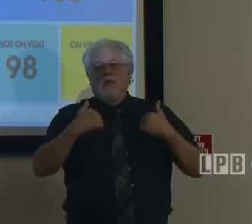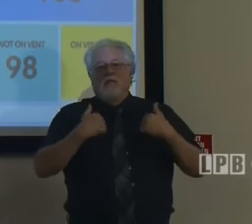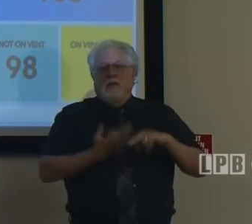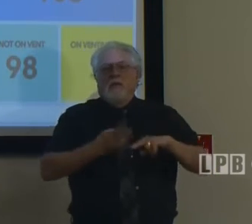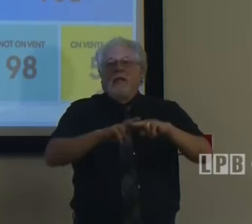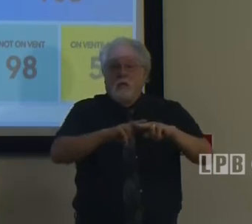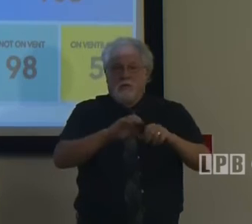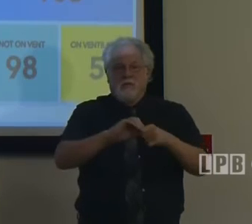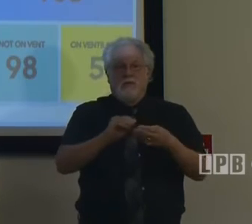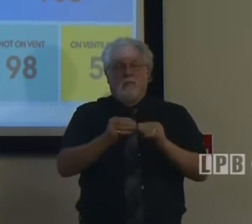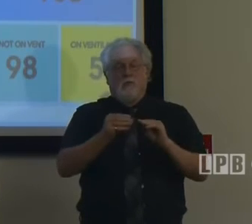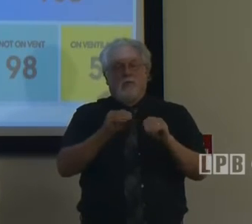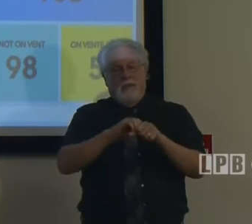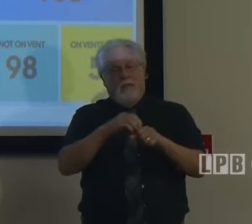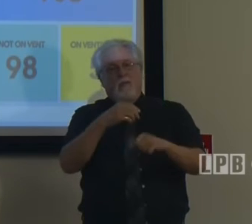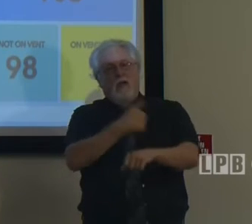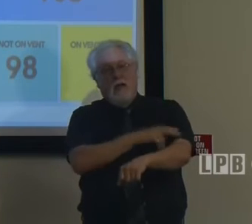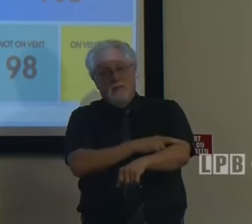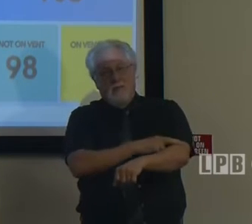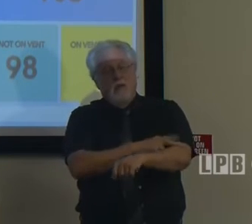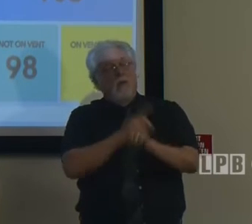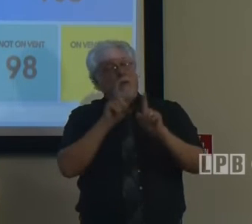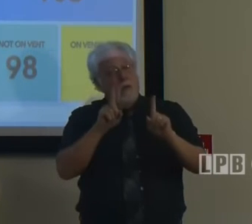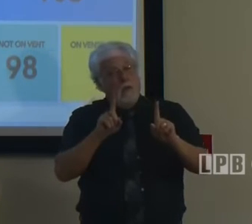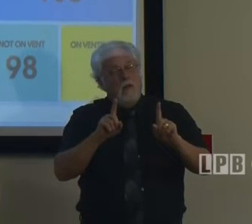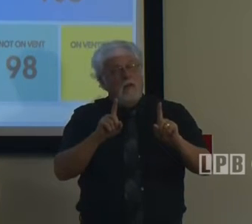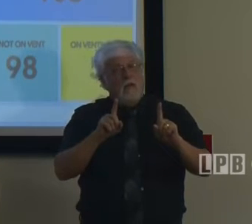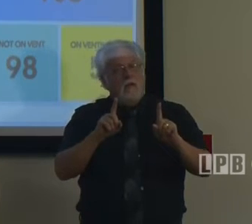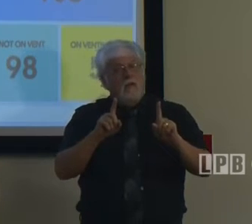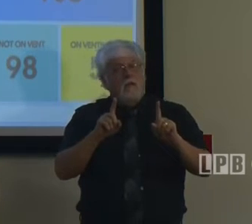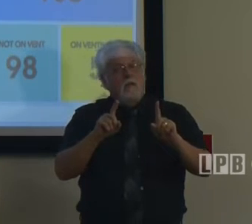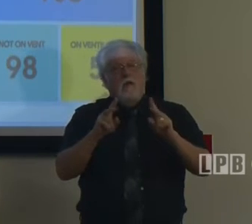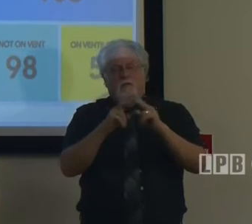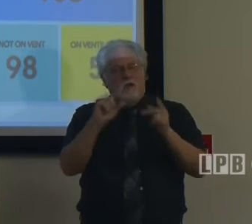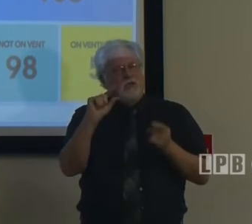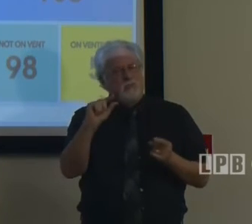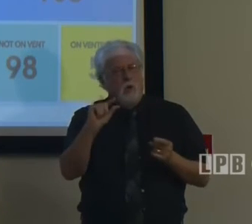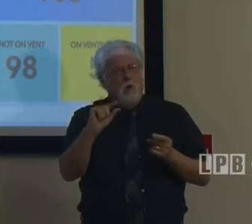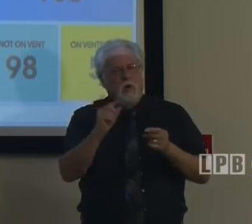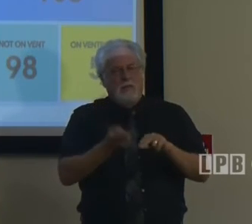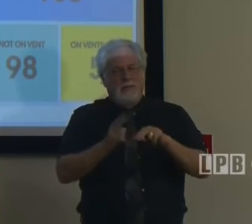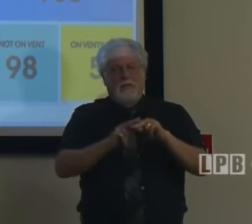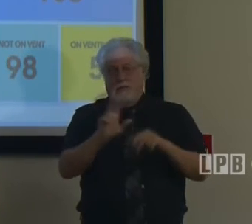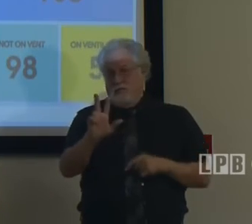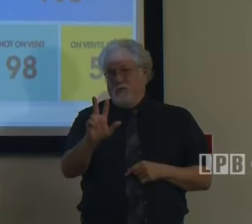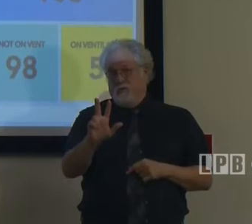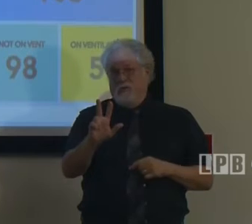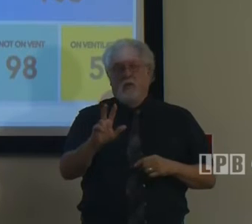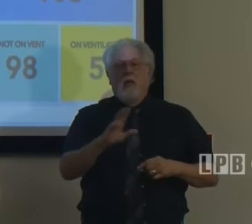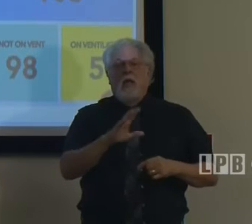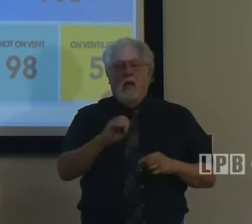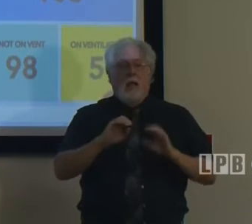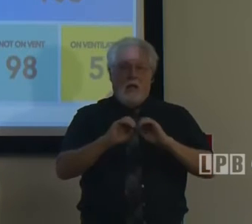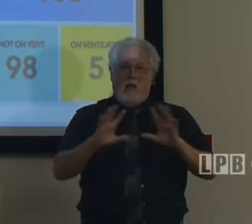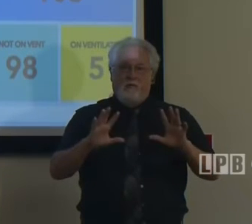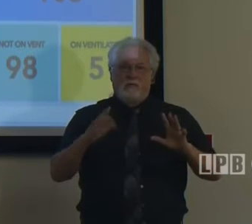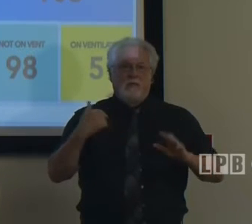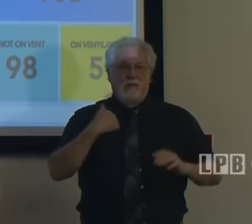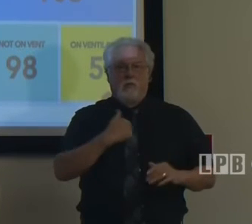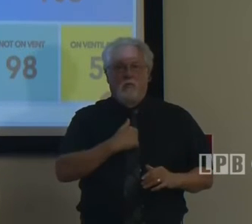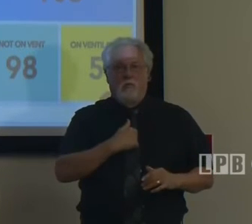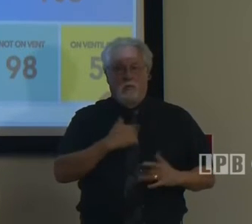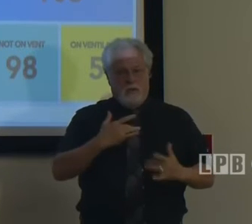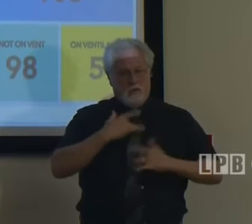increase in the number of people hospitalized, although it was a very small increase of three. And obviously we're